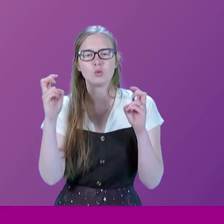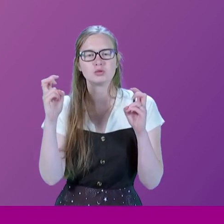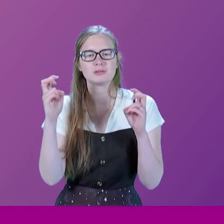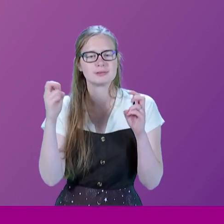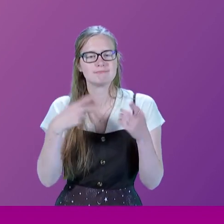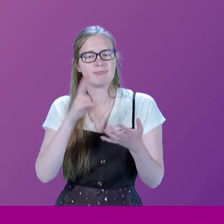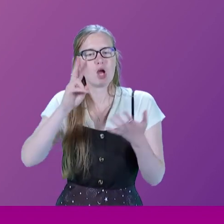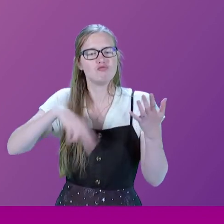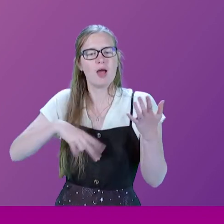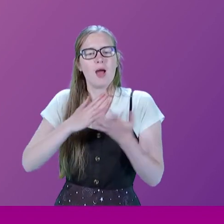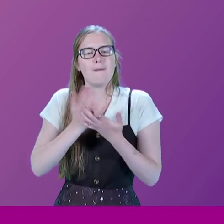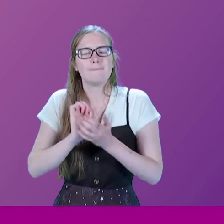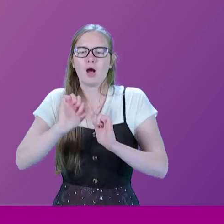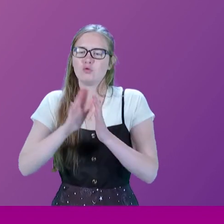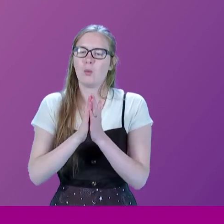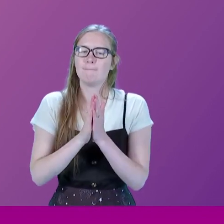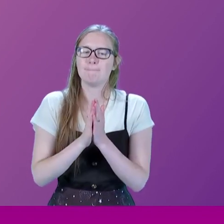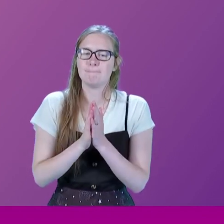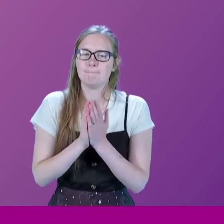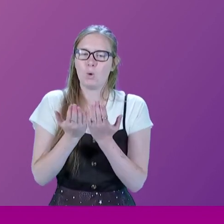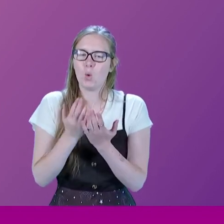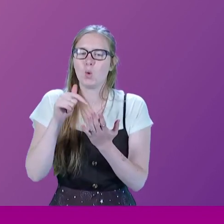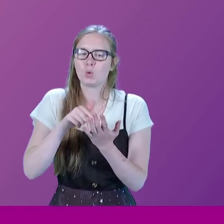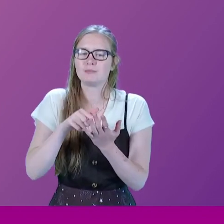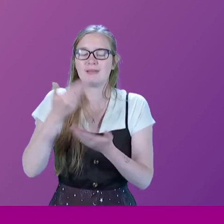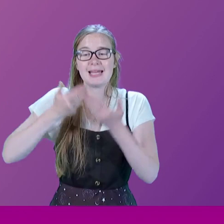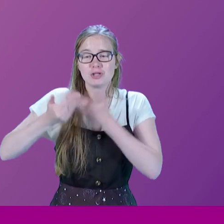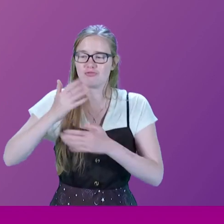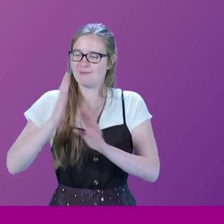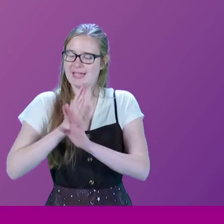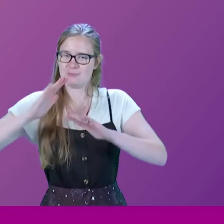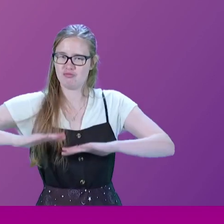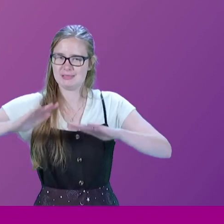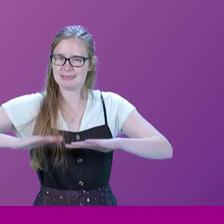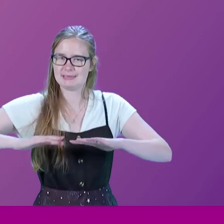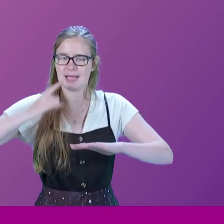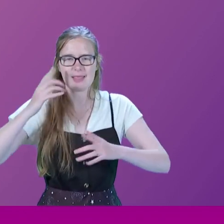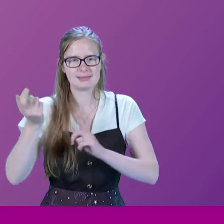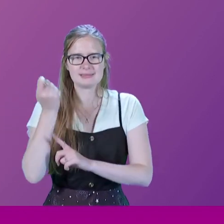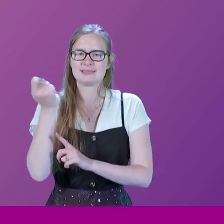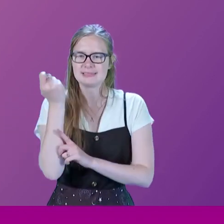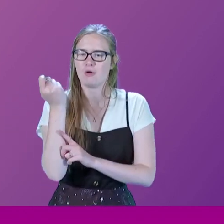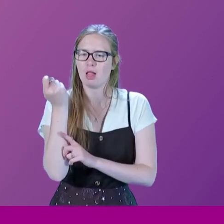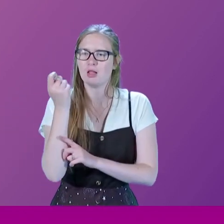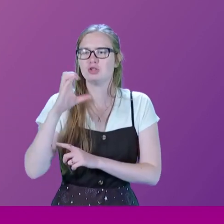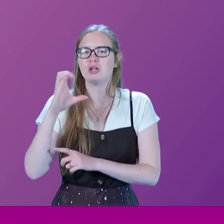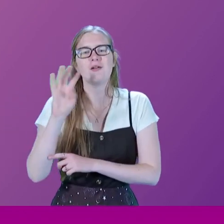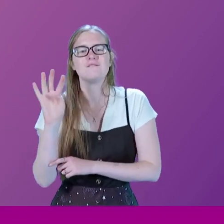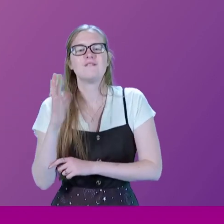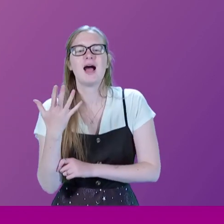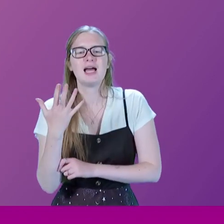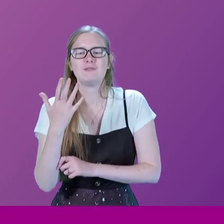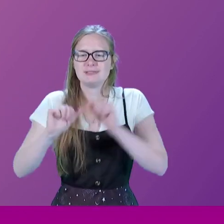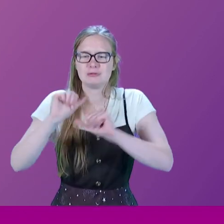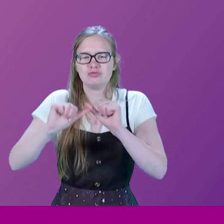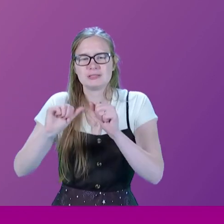read a part of your book, I've got the other bits to read, The History of Hidden Britain. I think that had been a successful Channel 5 TV series